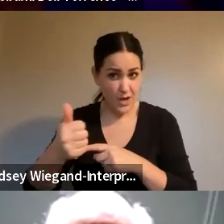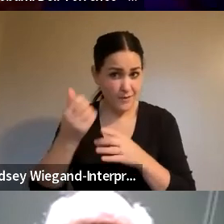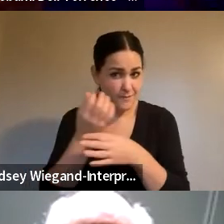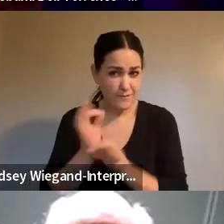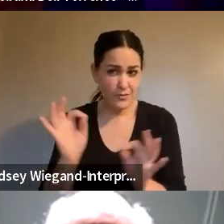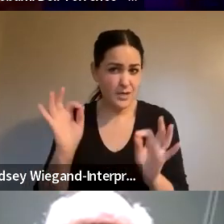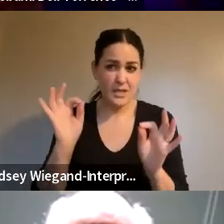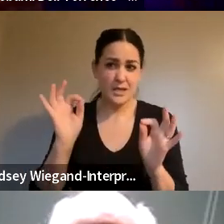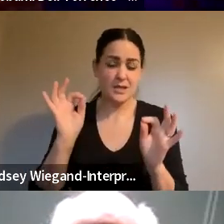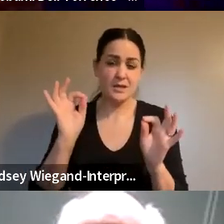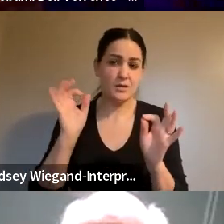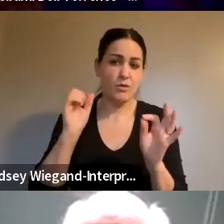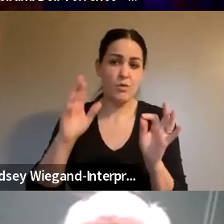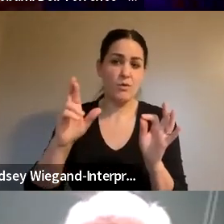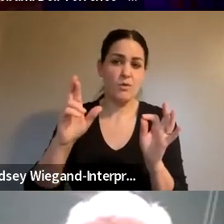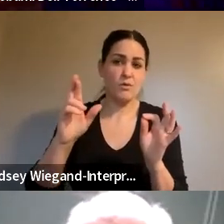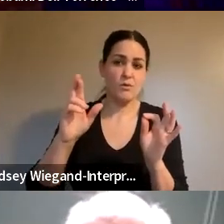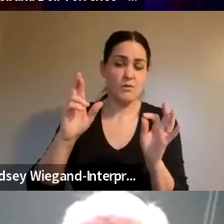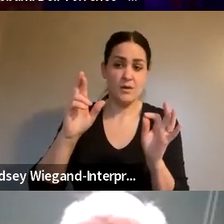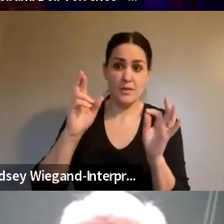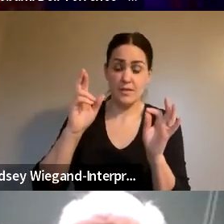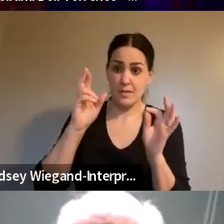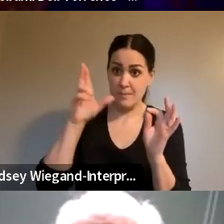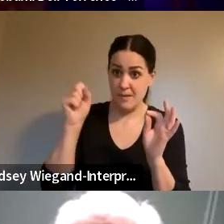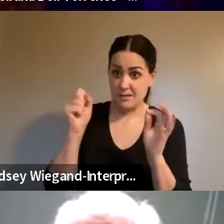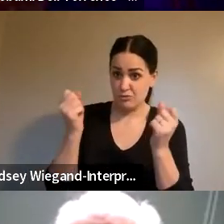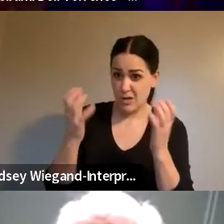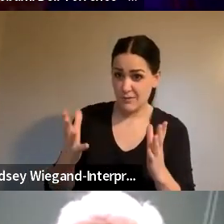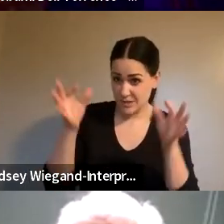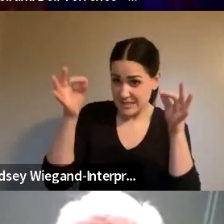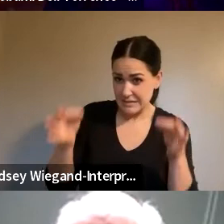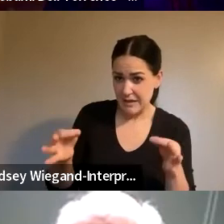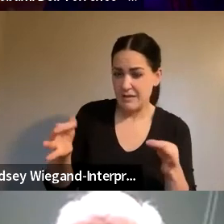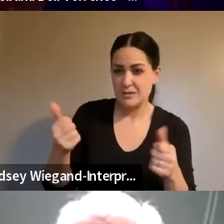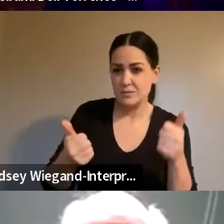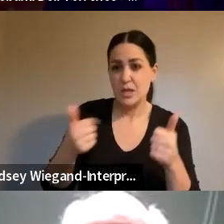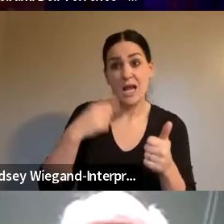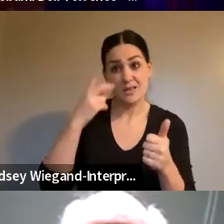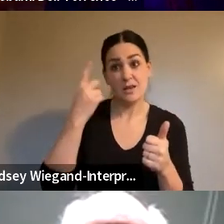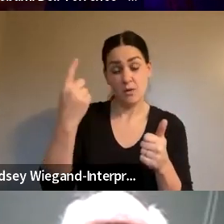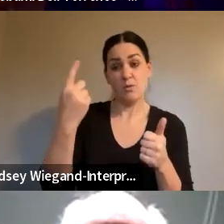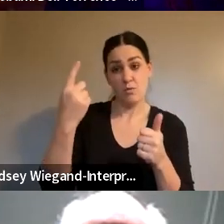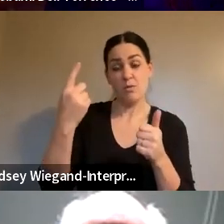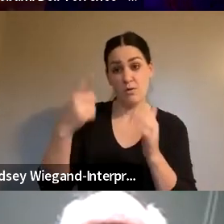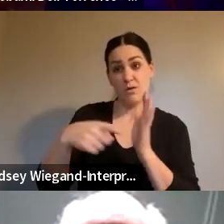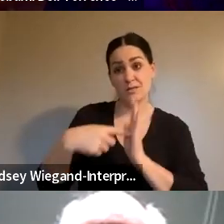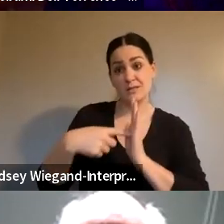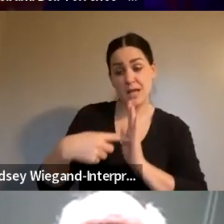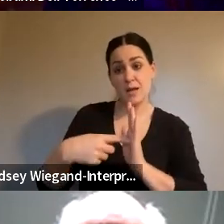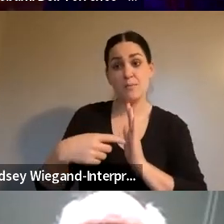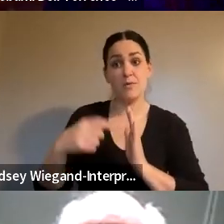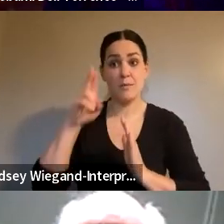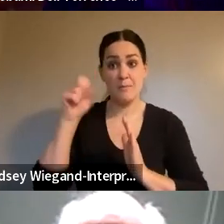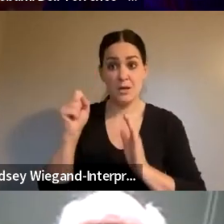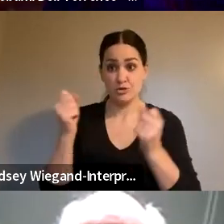is that left to discretion of the bus driver? You know, I saw where the bus driver on the, we were having a bad day,